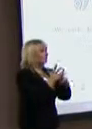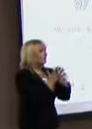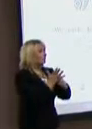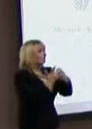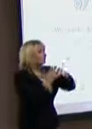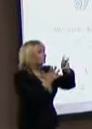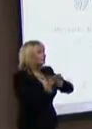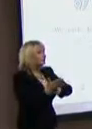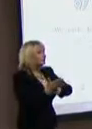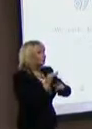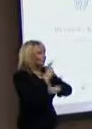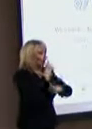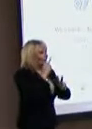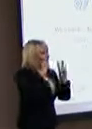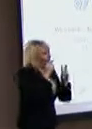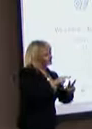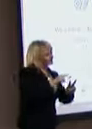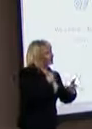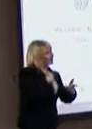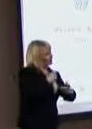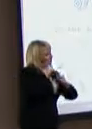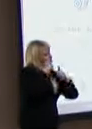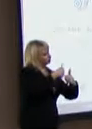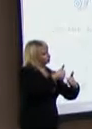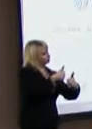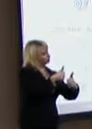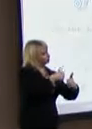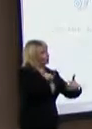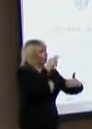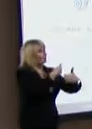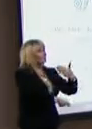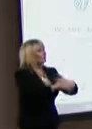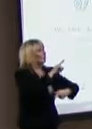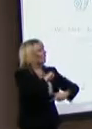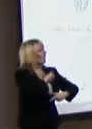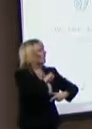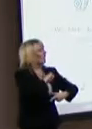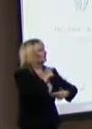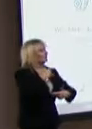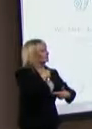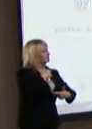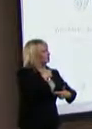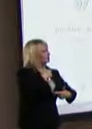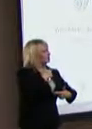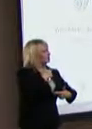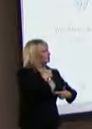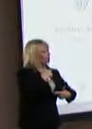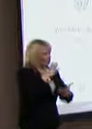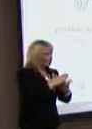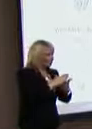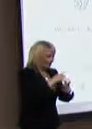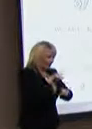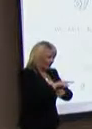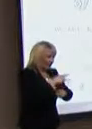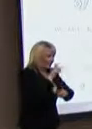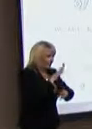you can see them. And why do people buy them? Yes, maybe they buy them because they have a social conscience. But they buy them because they're a bloody good product.